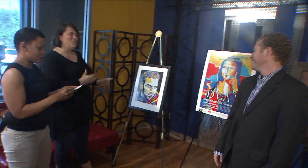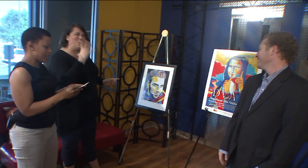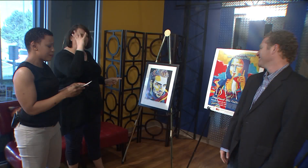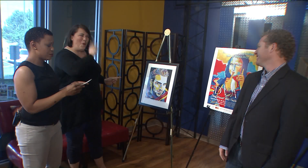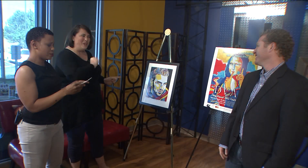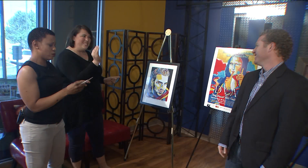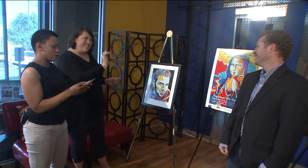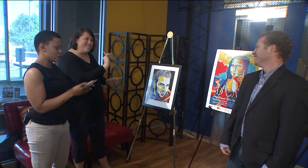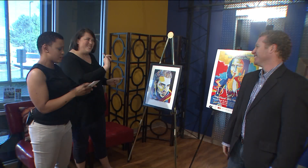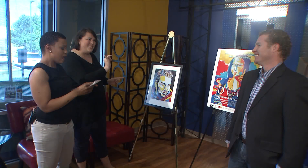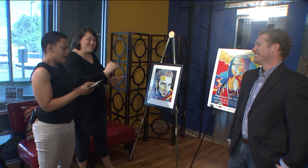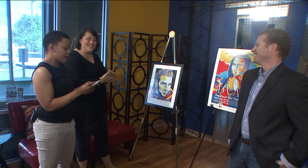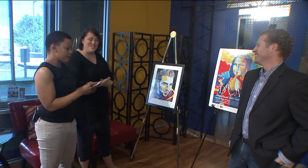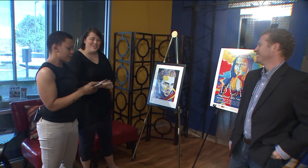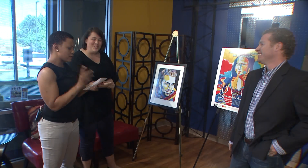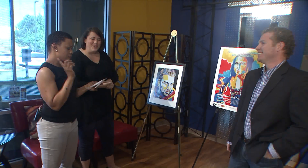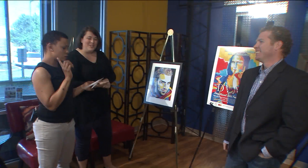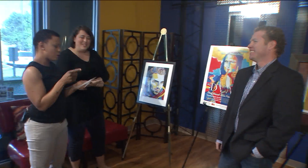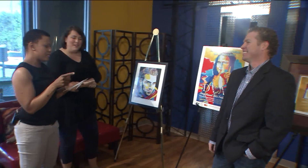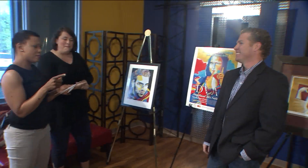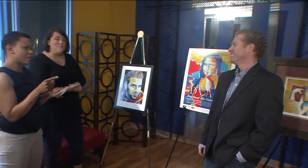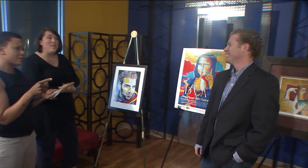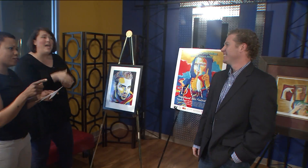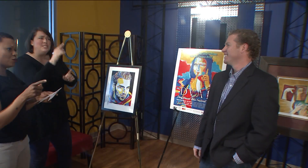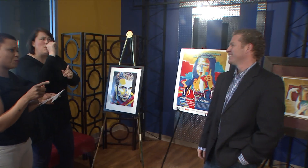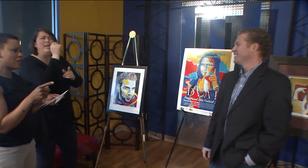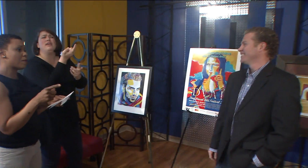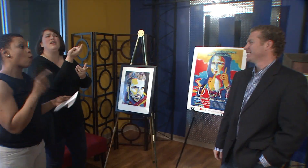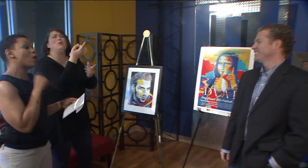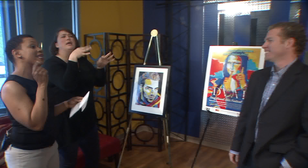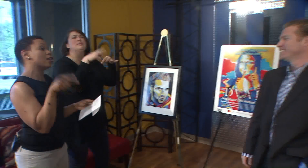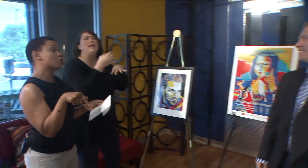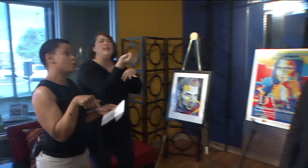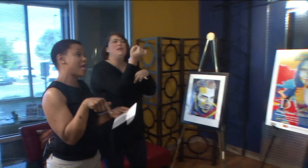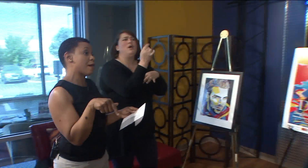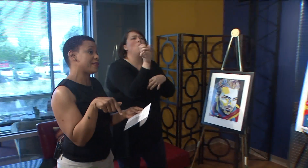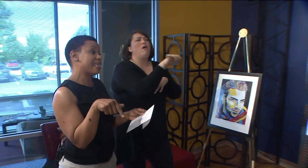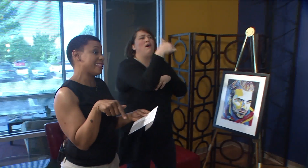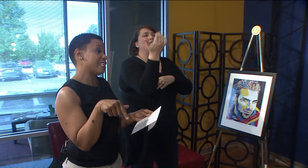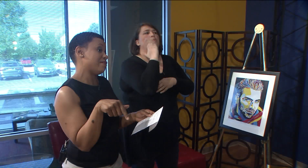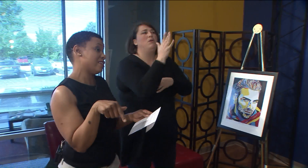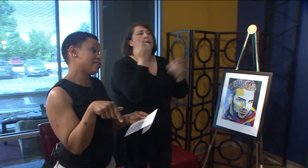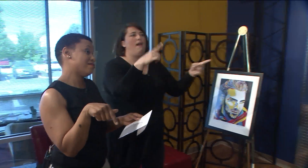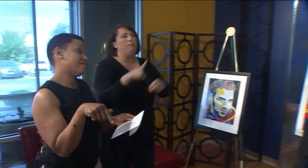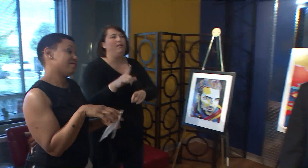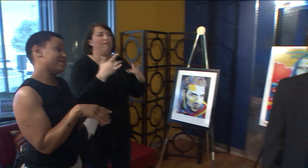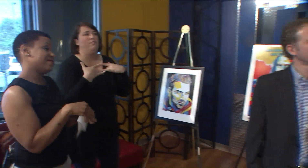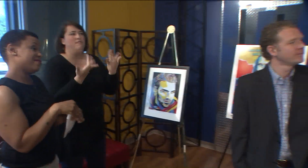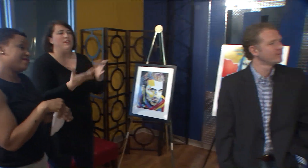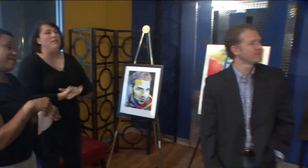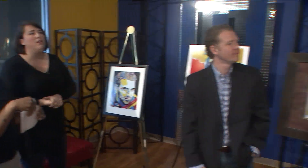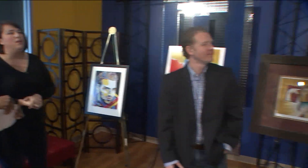gorgeous. Absolutely gorgeous. And Tony, can you tell us a little bit about what else will be happening at the event?